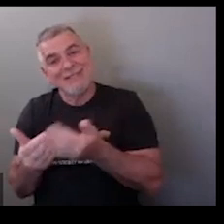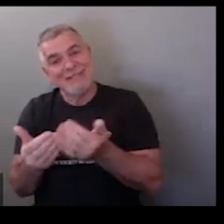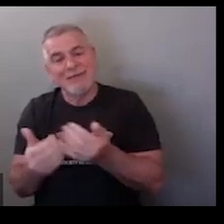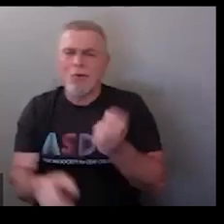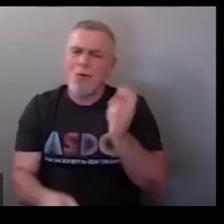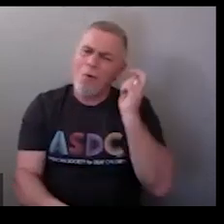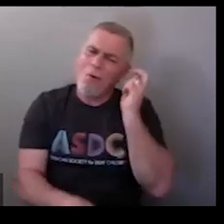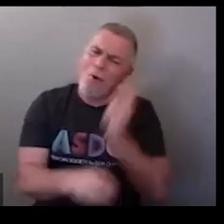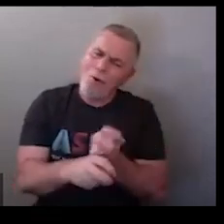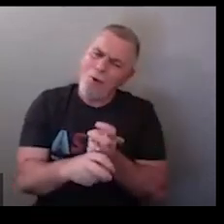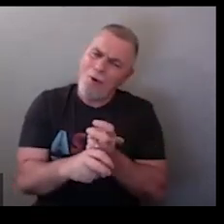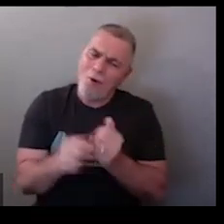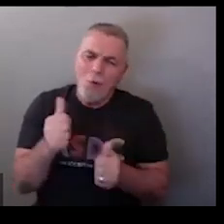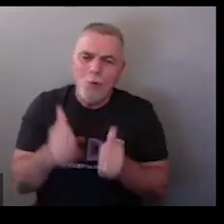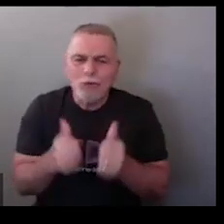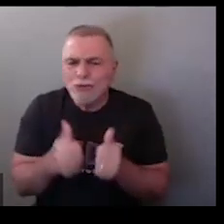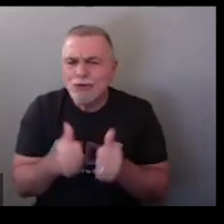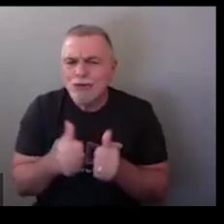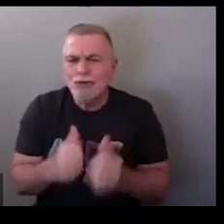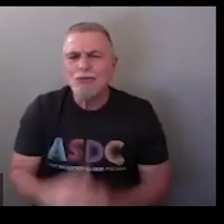is your homework easy or is it hard